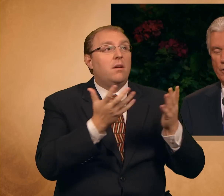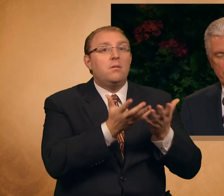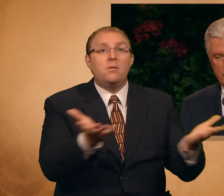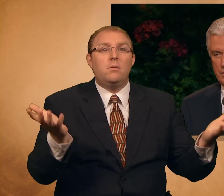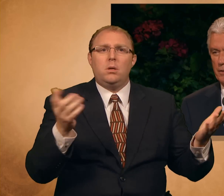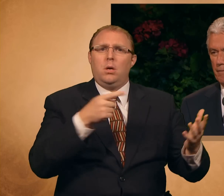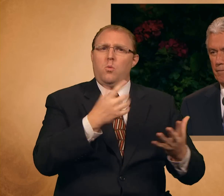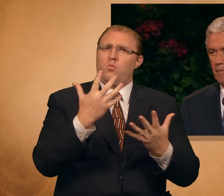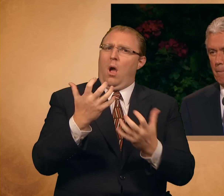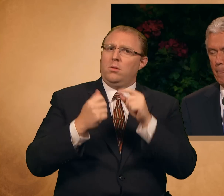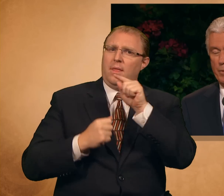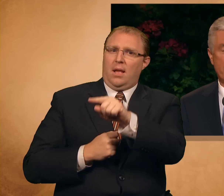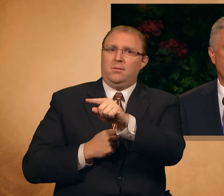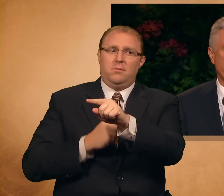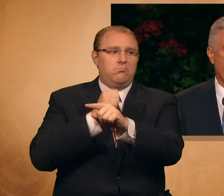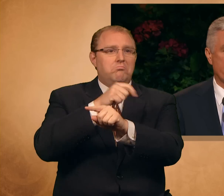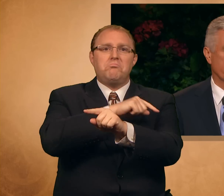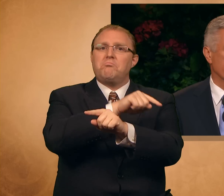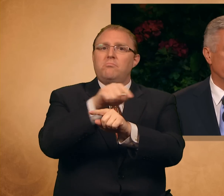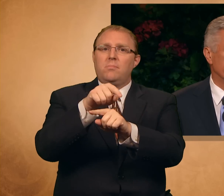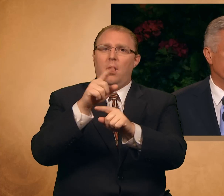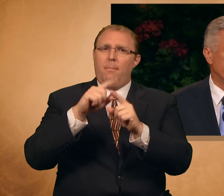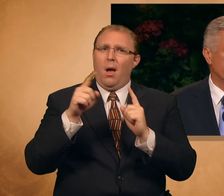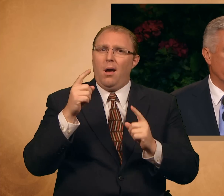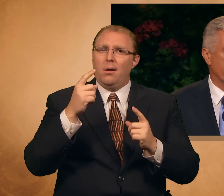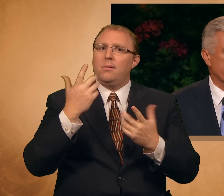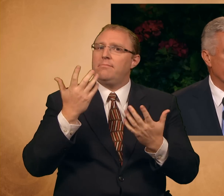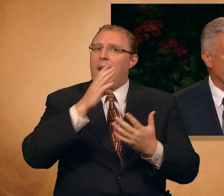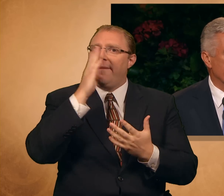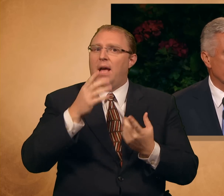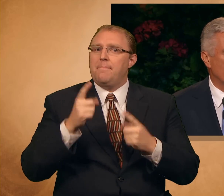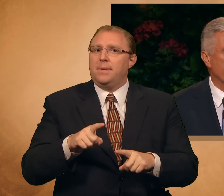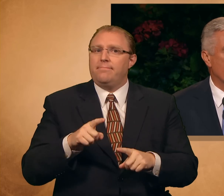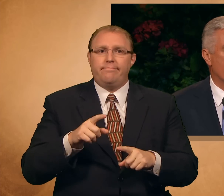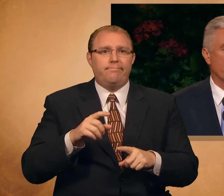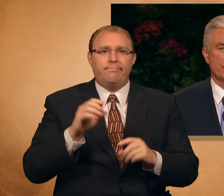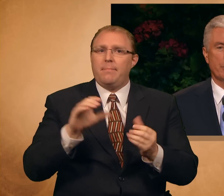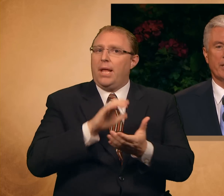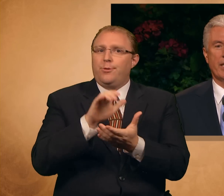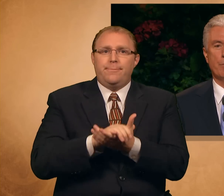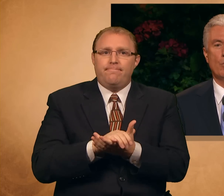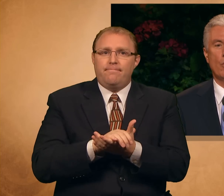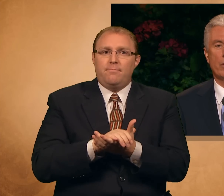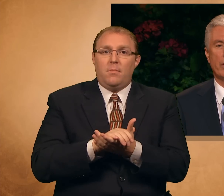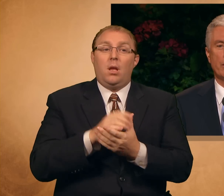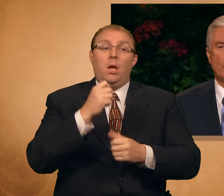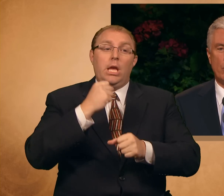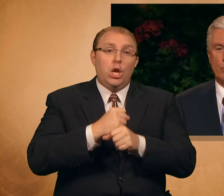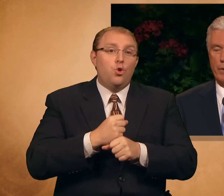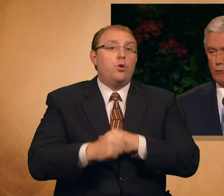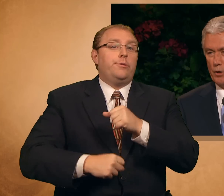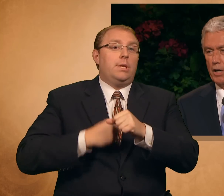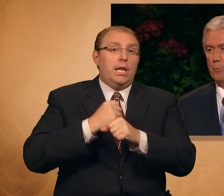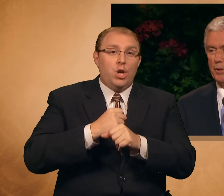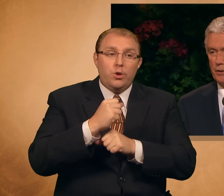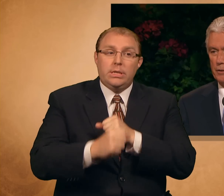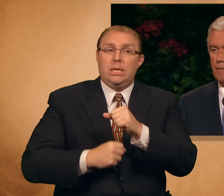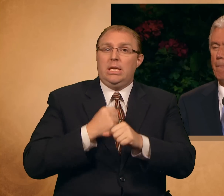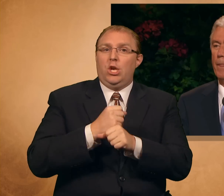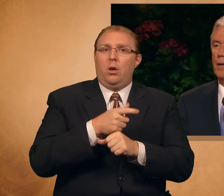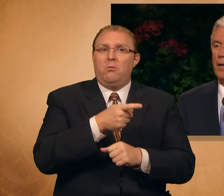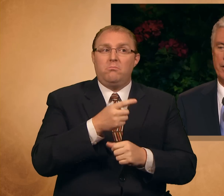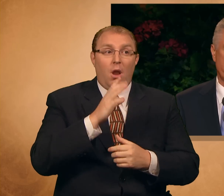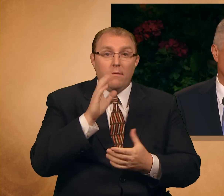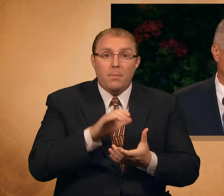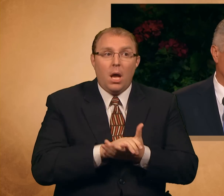yearned, but it never happened. And as the years went on, she became more and more withdrawn, bitter,